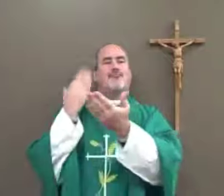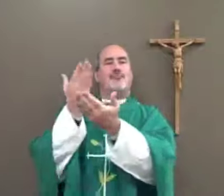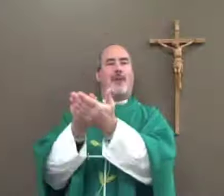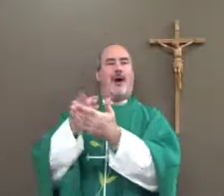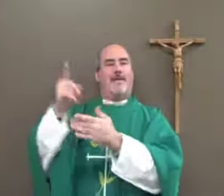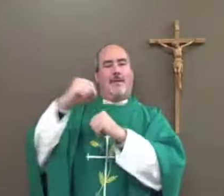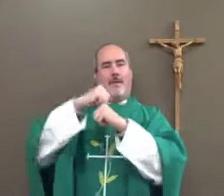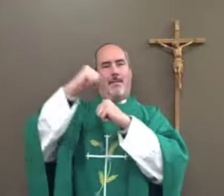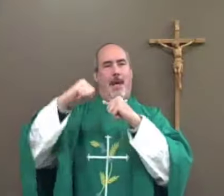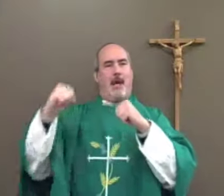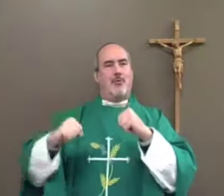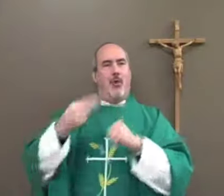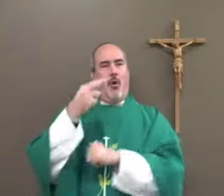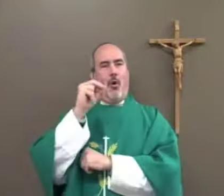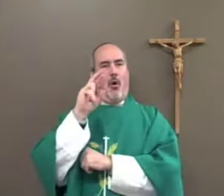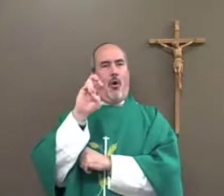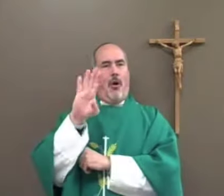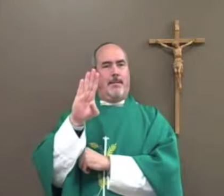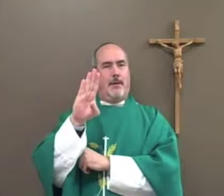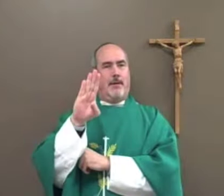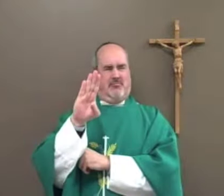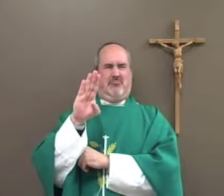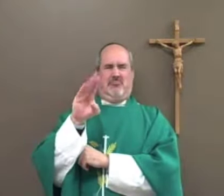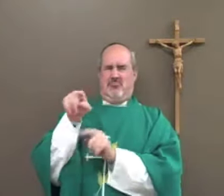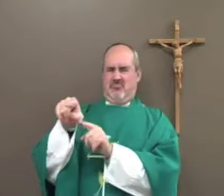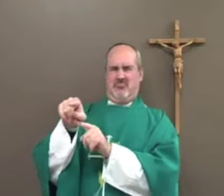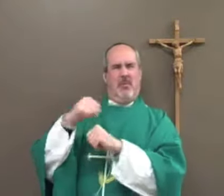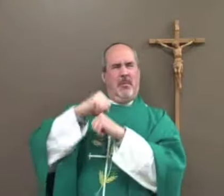days and 40 nights and finally arrived at Mount Horeb.